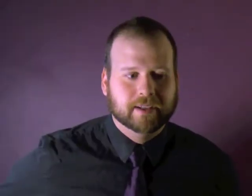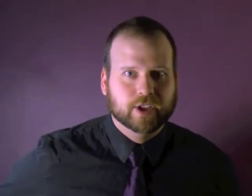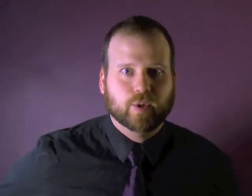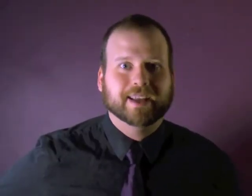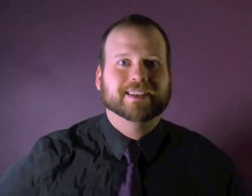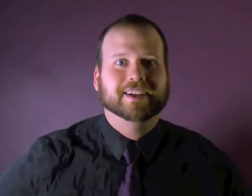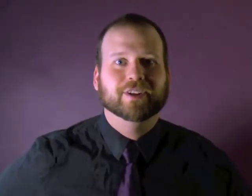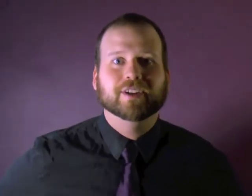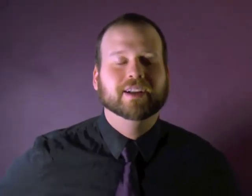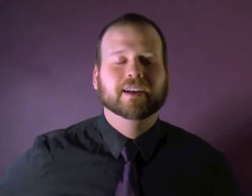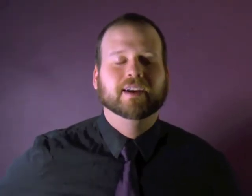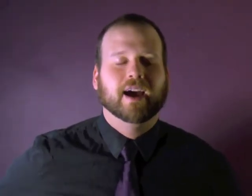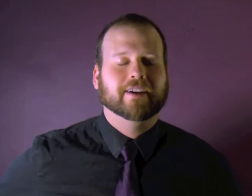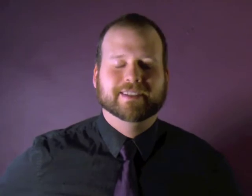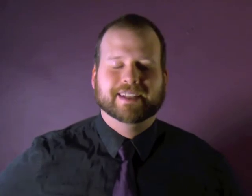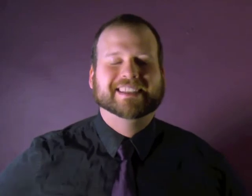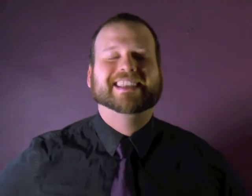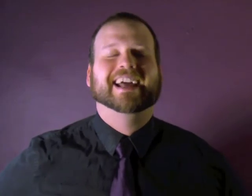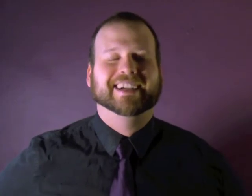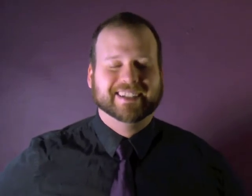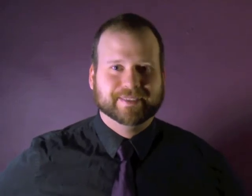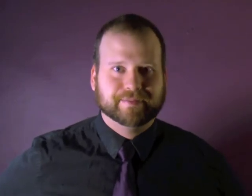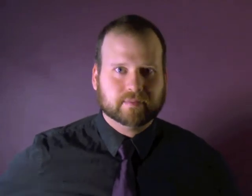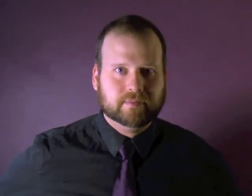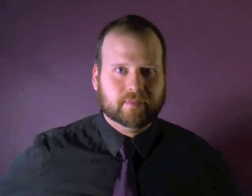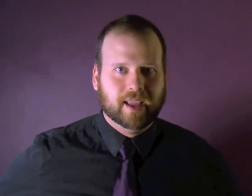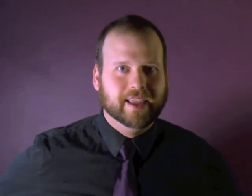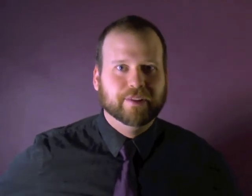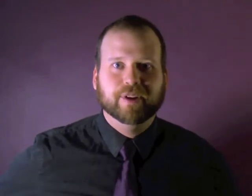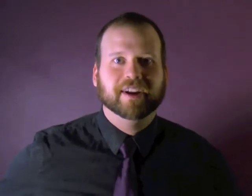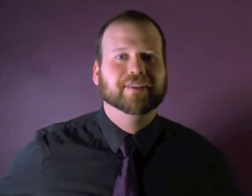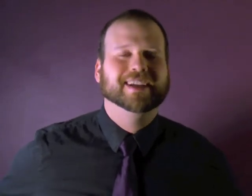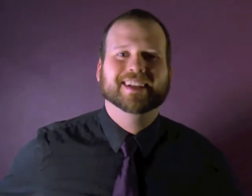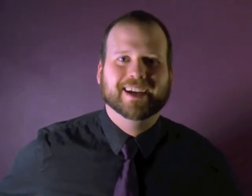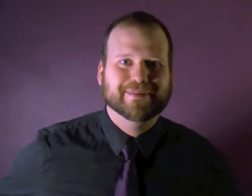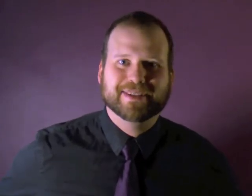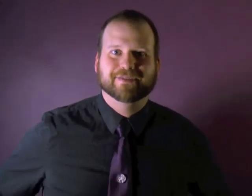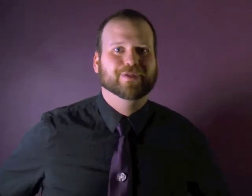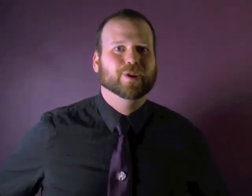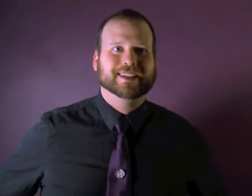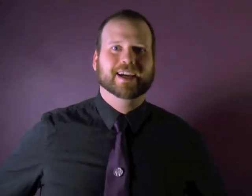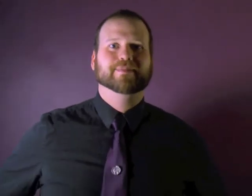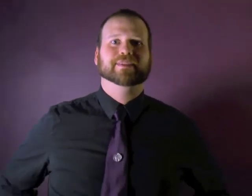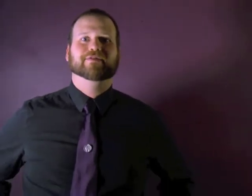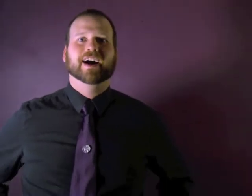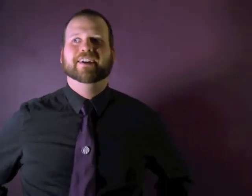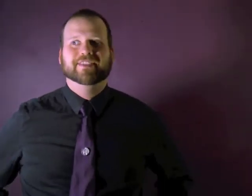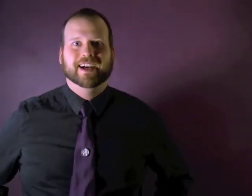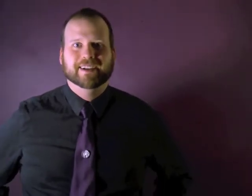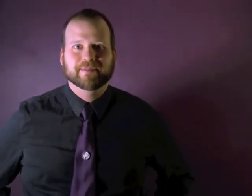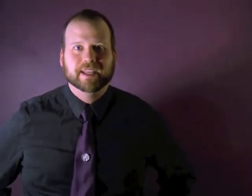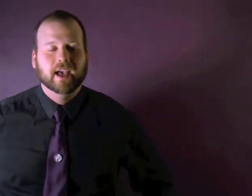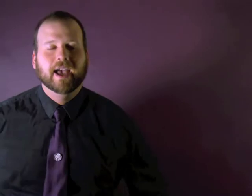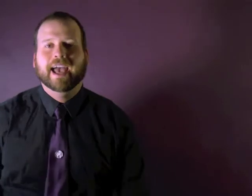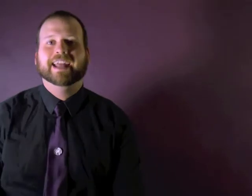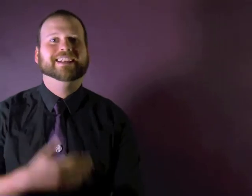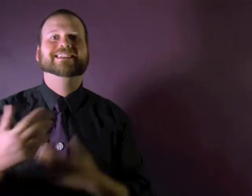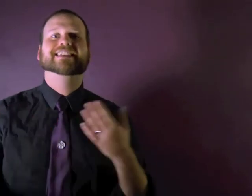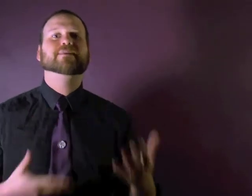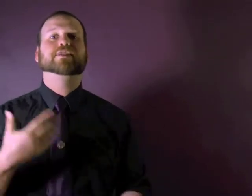twice the goal, I was ecstatic. And then we were at three times, and four times, and five times, and it just keeps